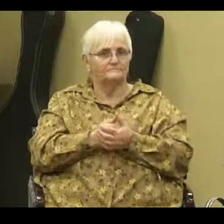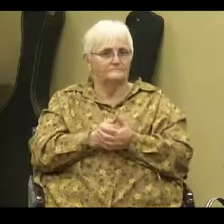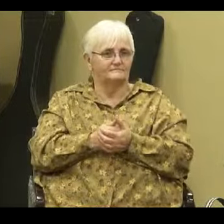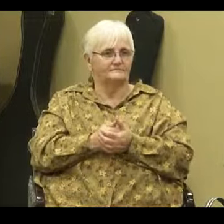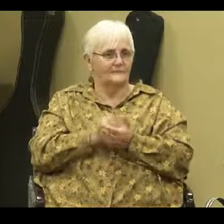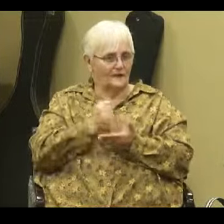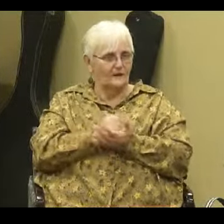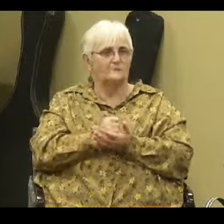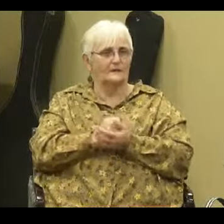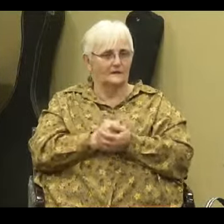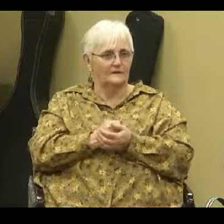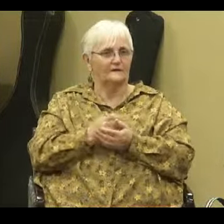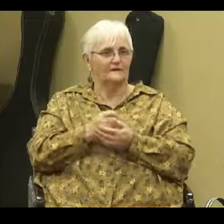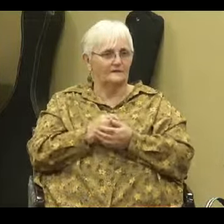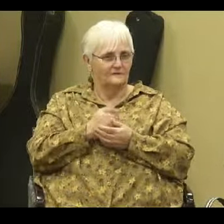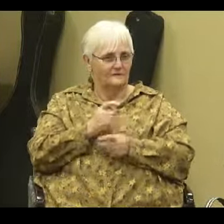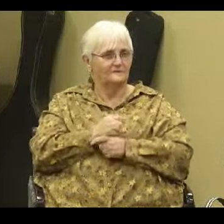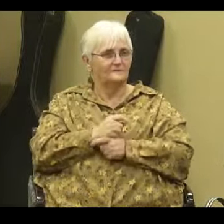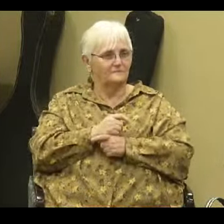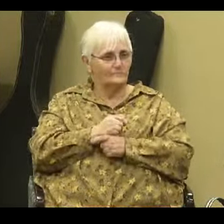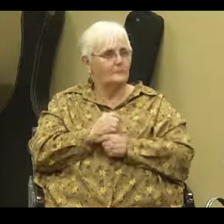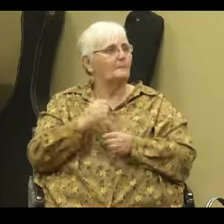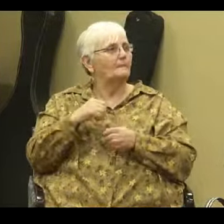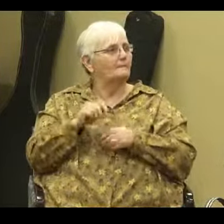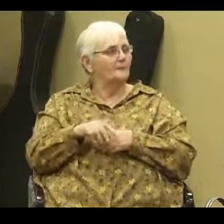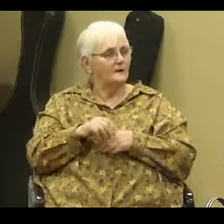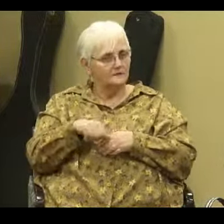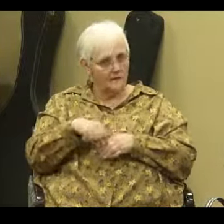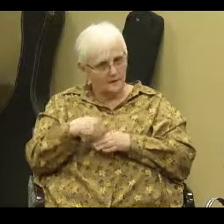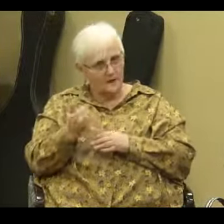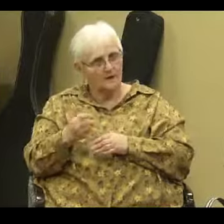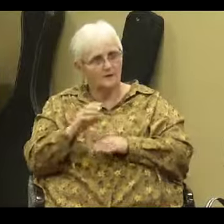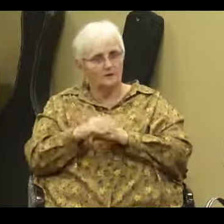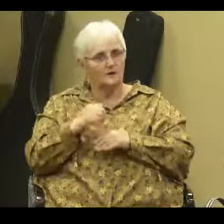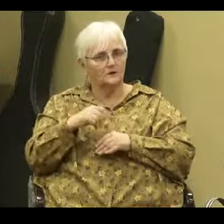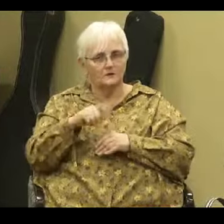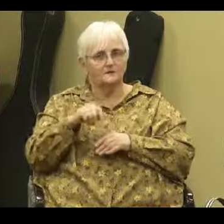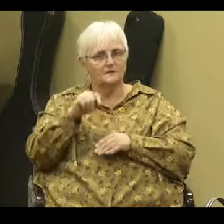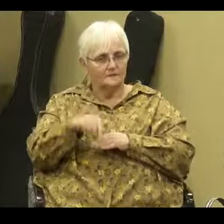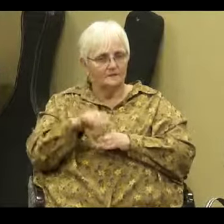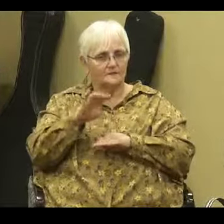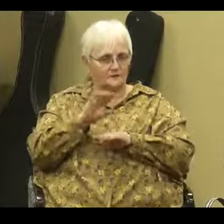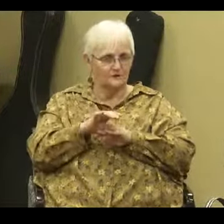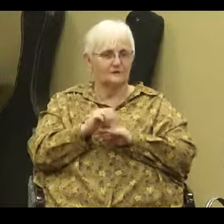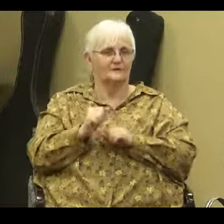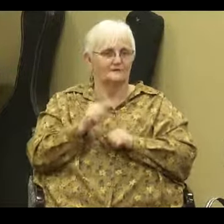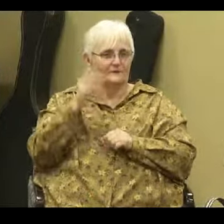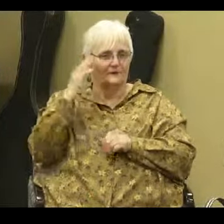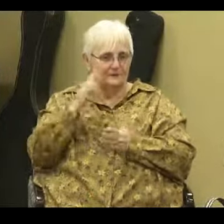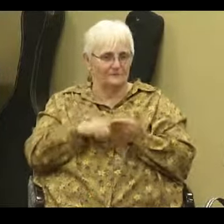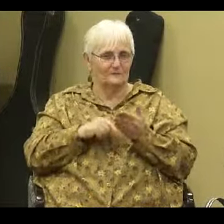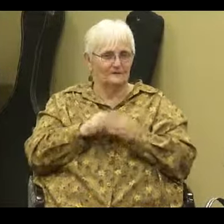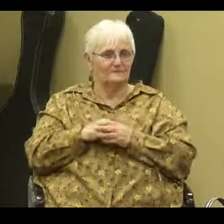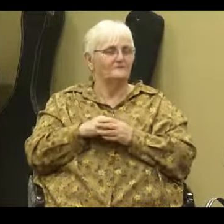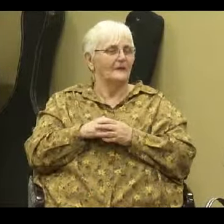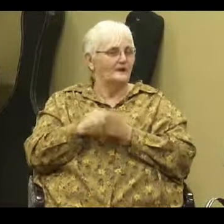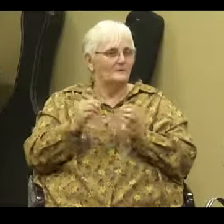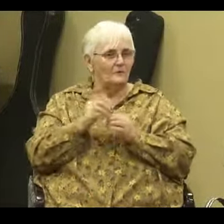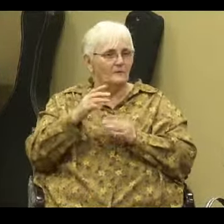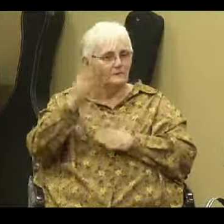Amen. Right? I mean, this and other churches, not just this church. But you know what? If more people knew the things of God,